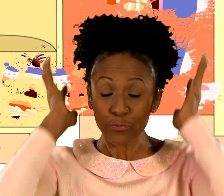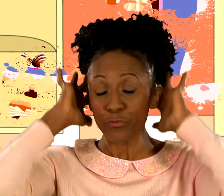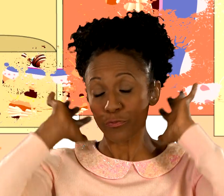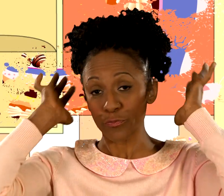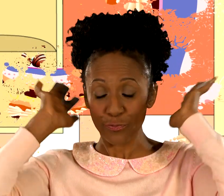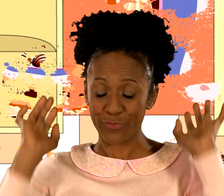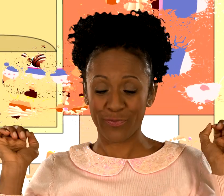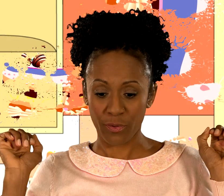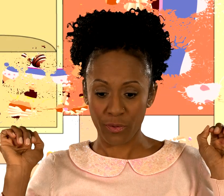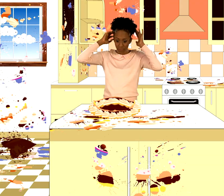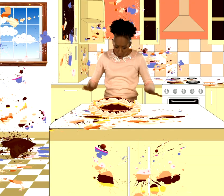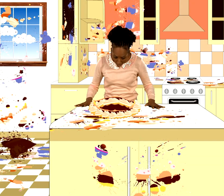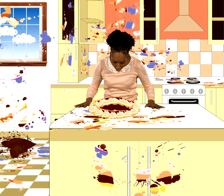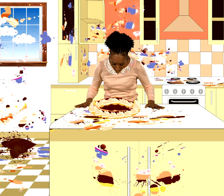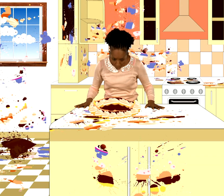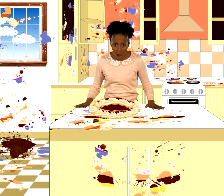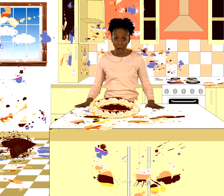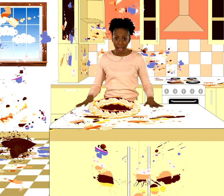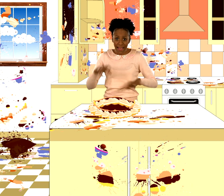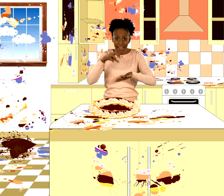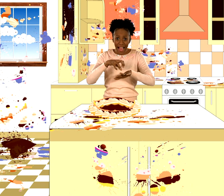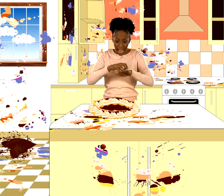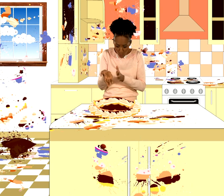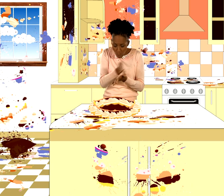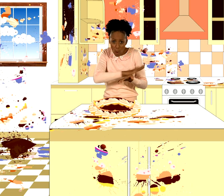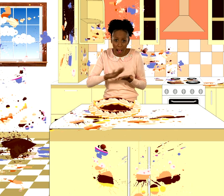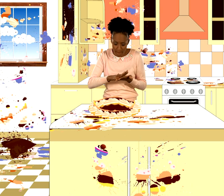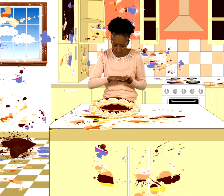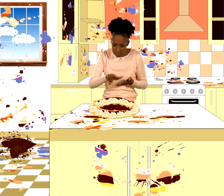Then too quickly it's gone There just was not enough